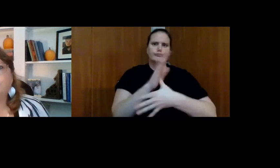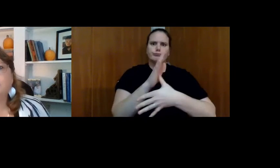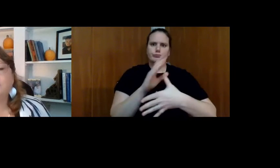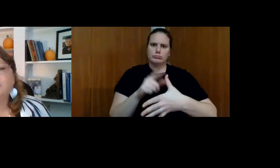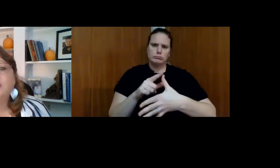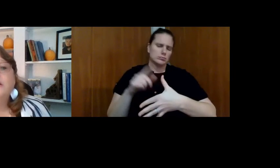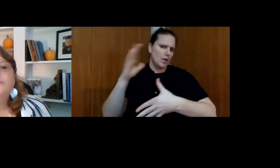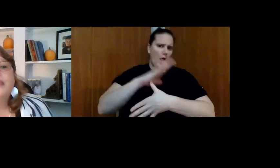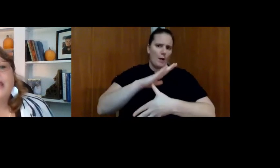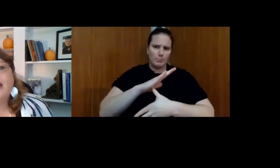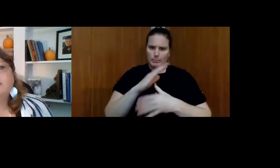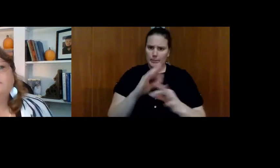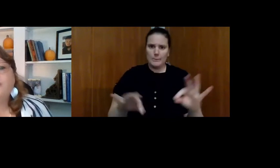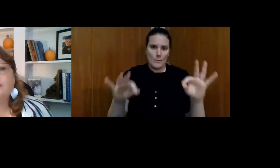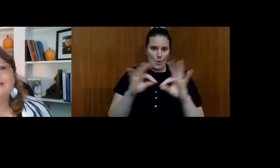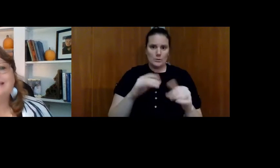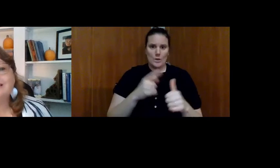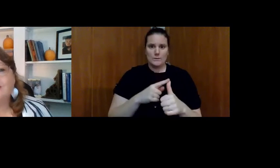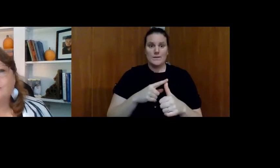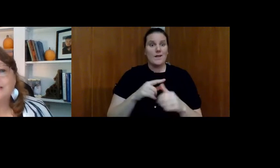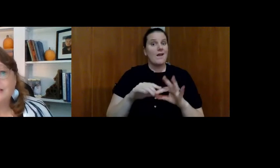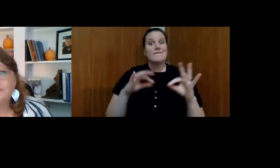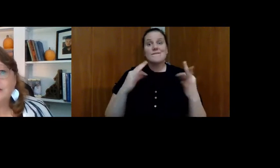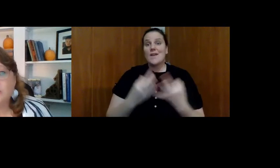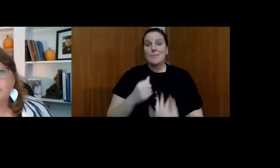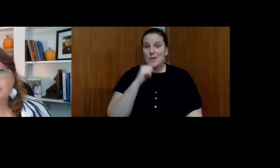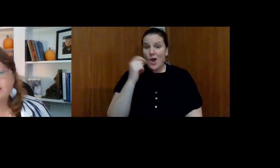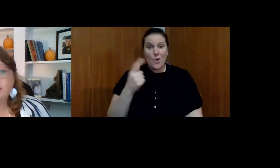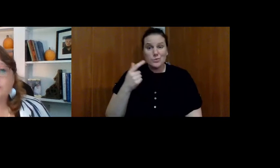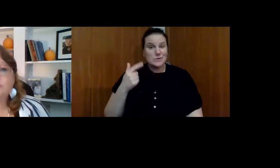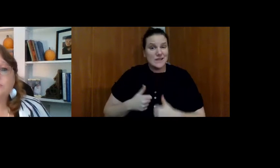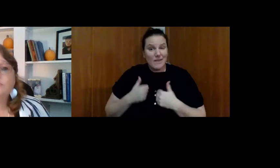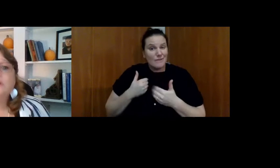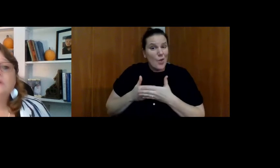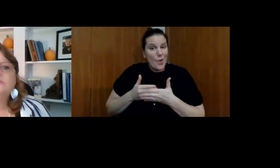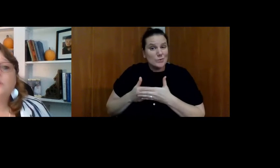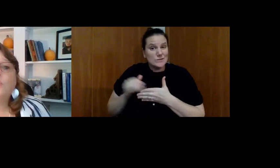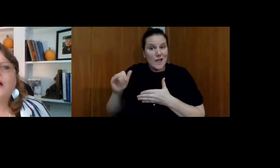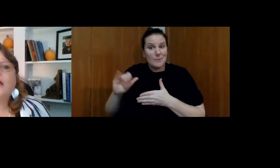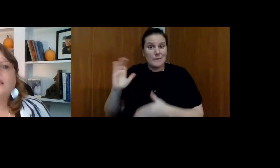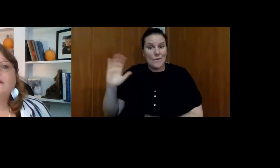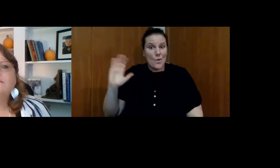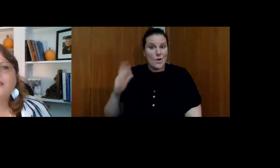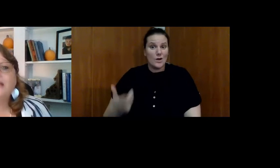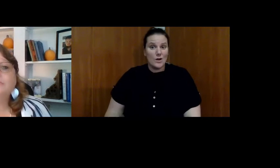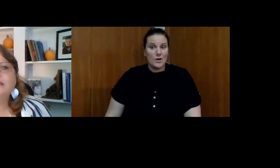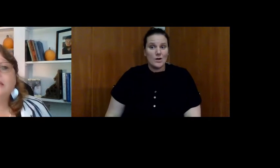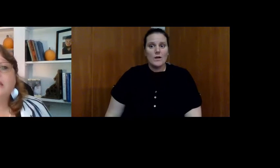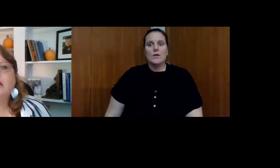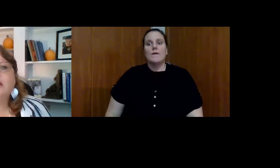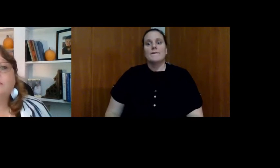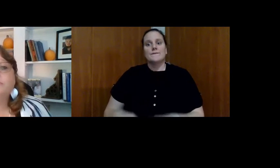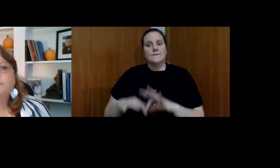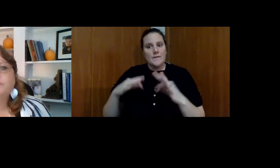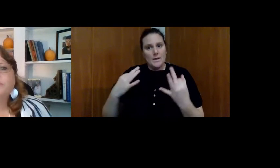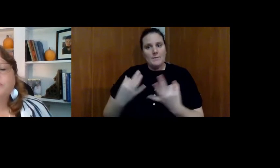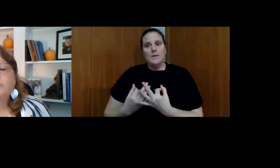important thing. And family doesn't always live as close as they used to. So, while family